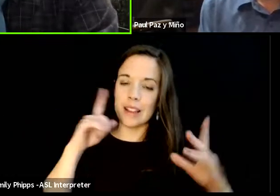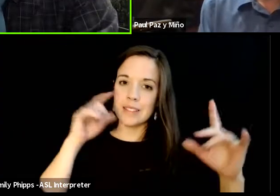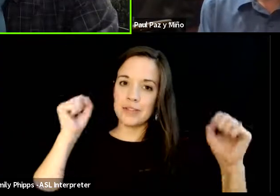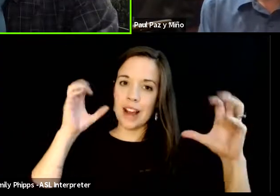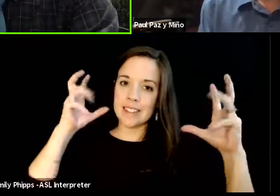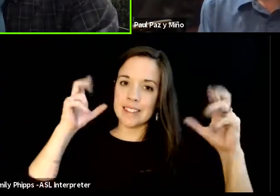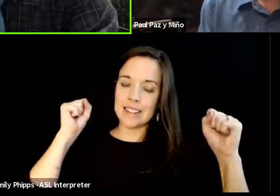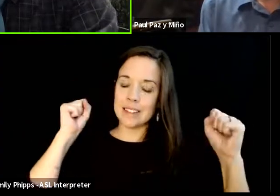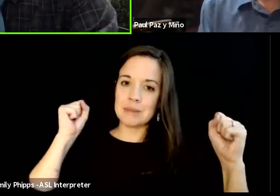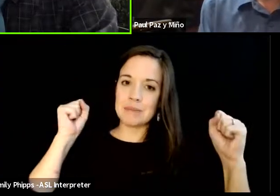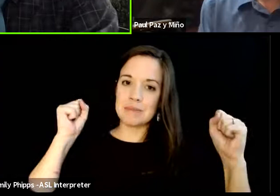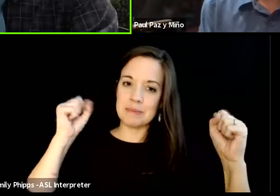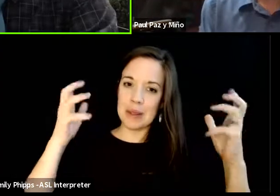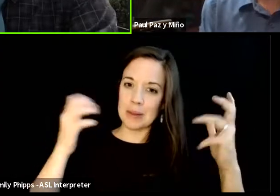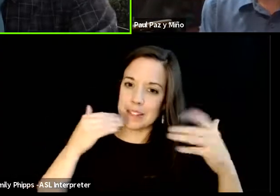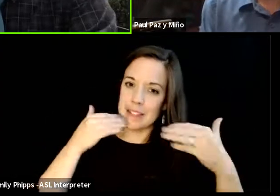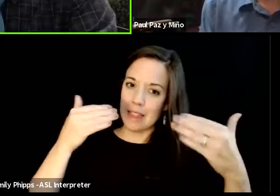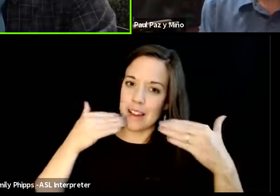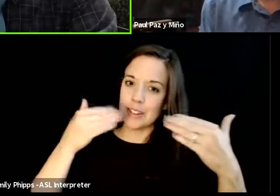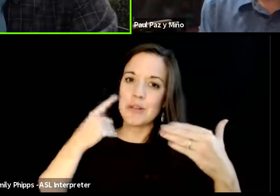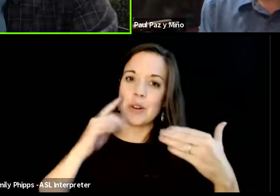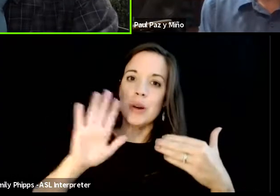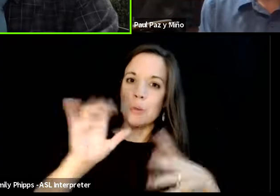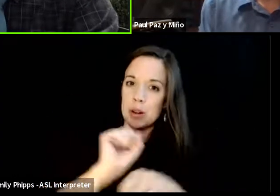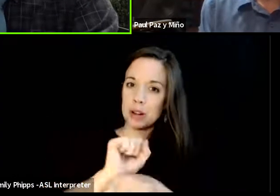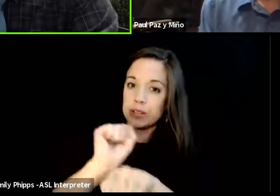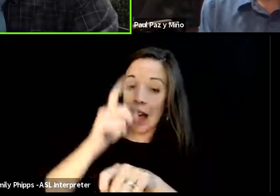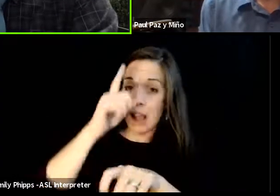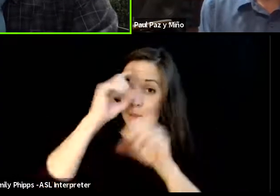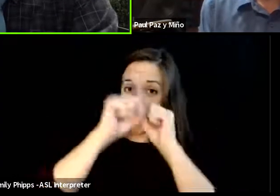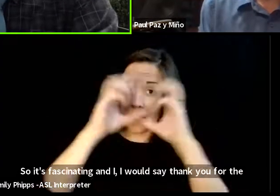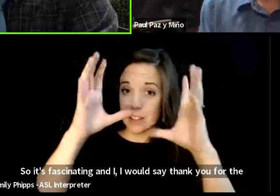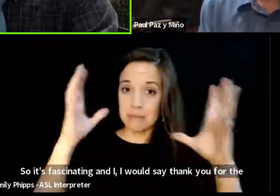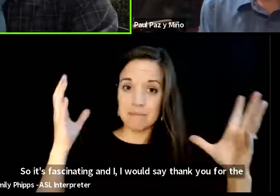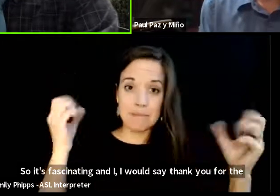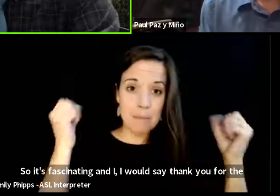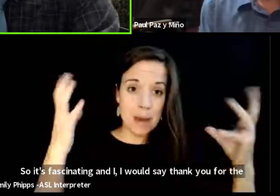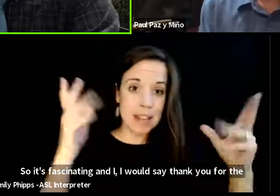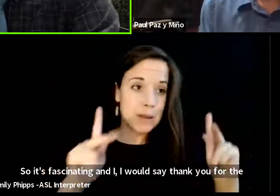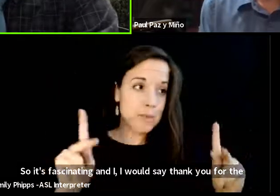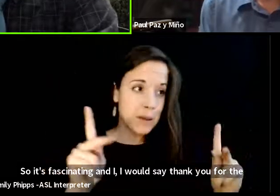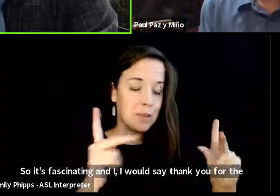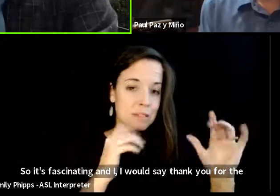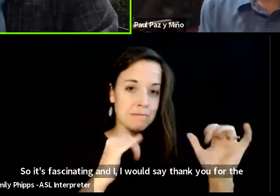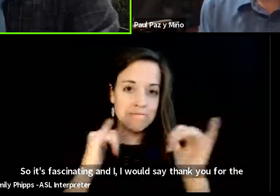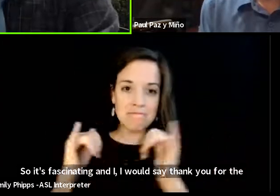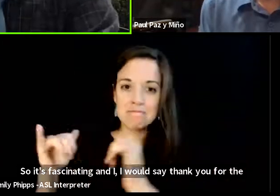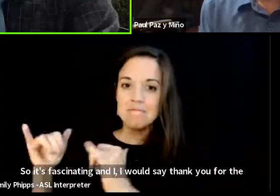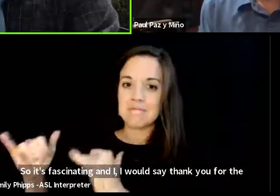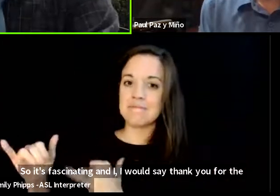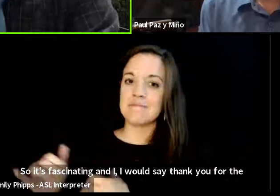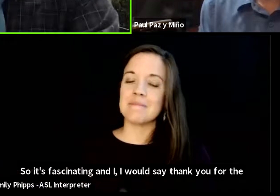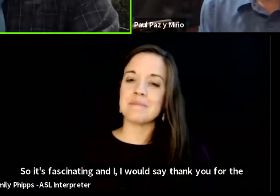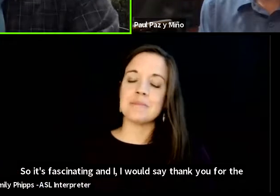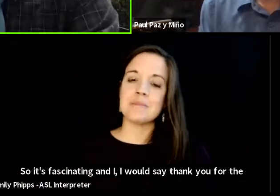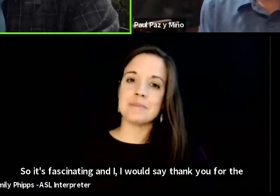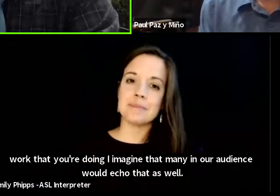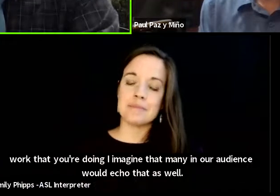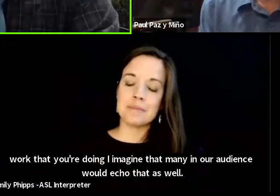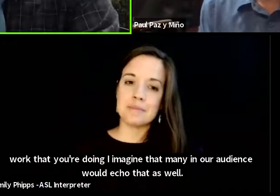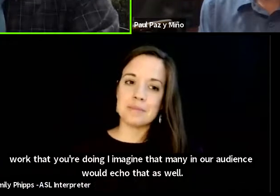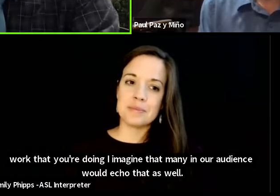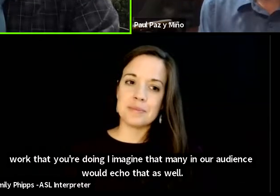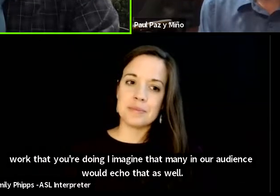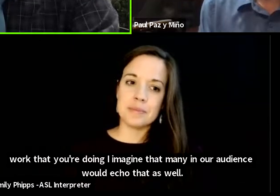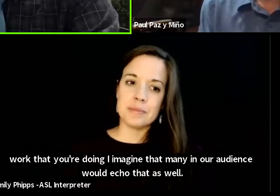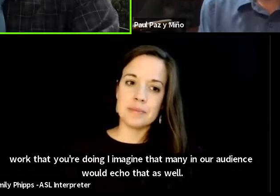would say thank you for the work that you're doing i imagine that many in our audience would echo that uh as well um we have just